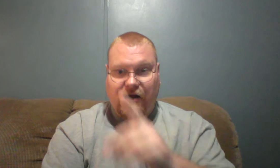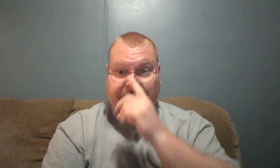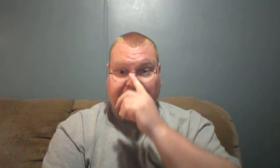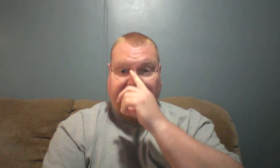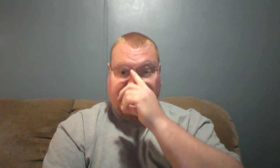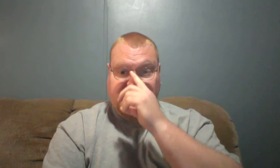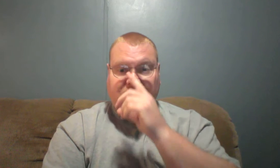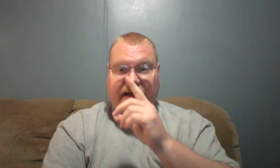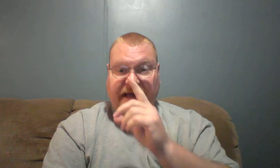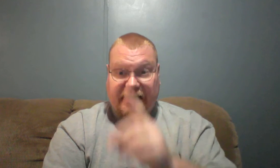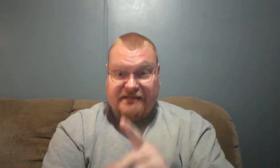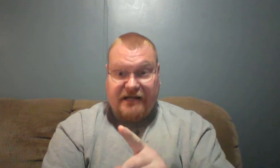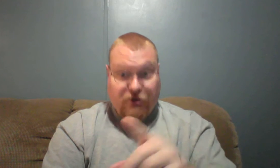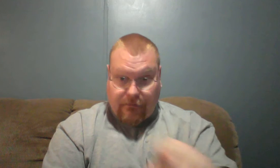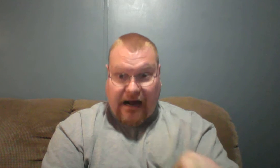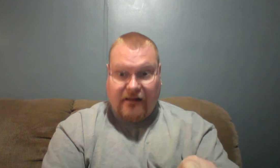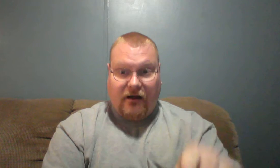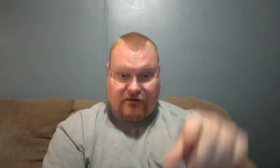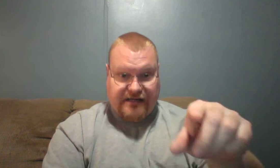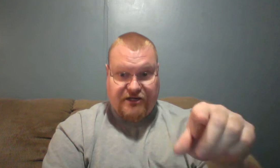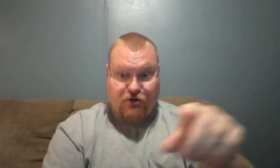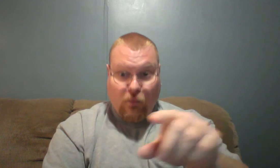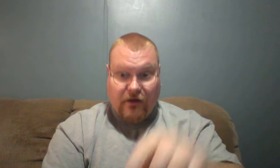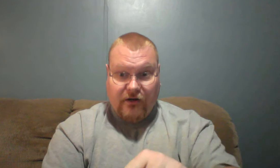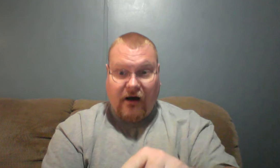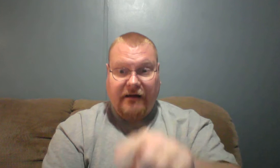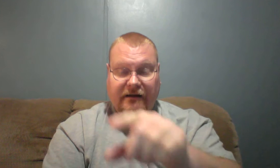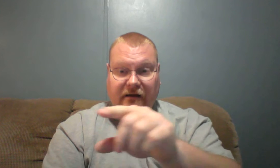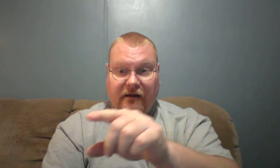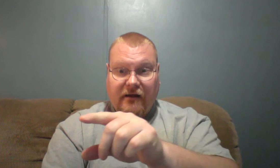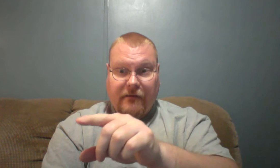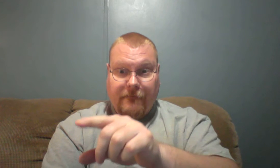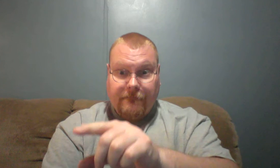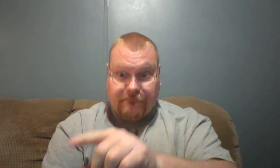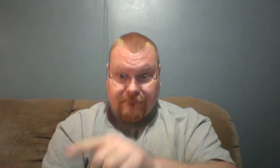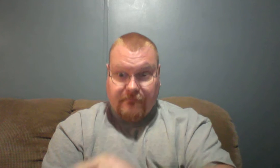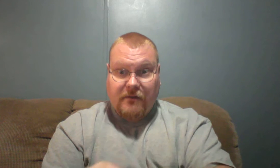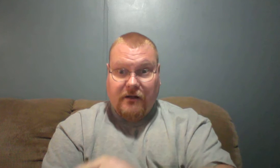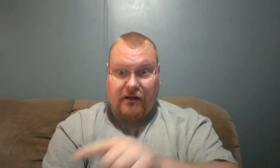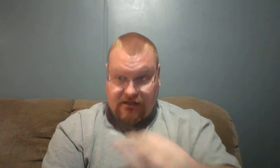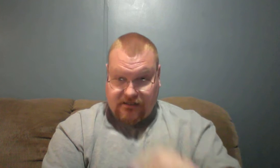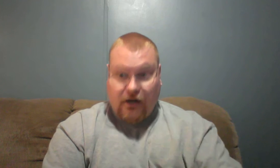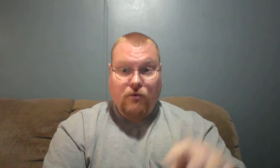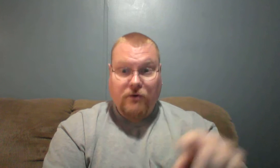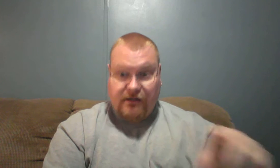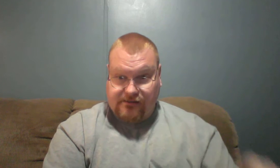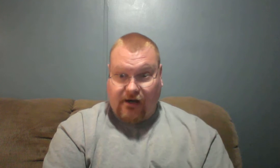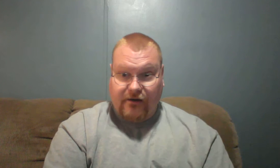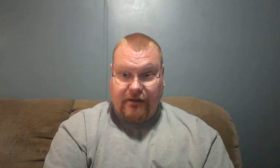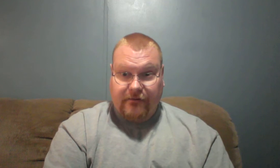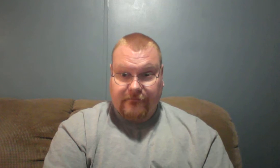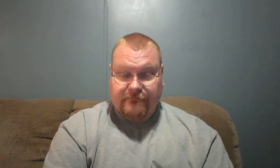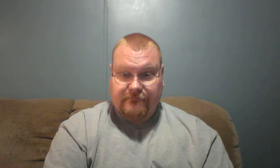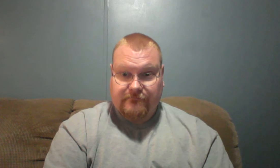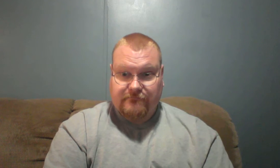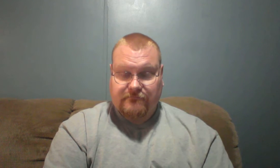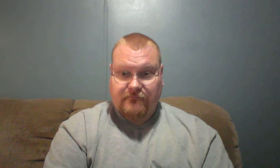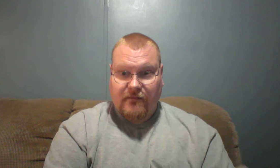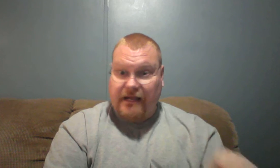as it is in your bylaws that you will not condone sodomy and